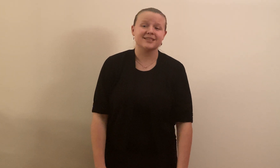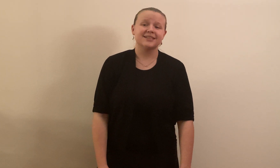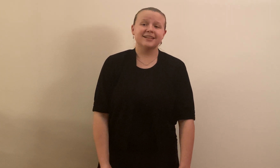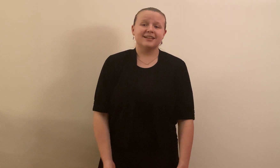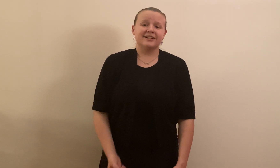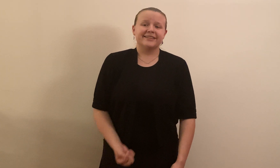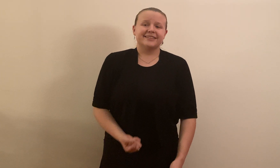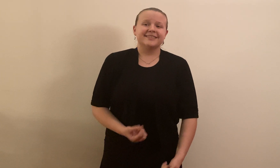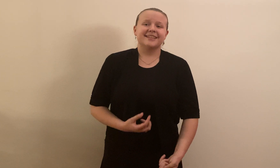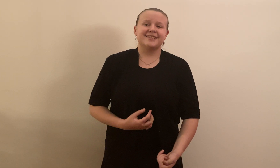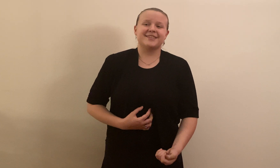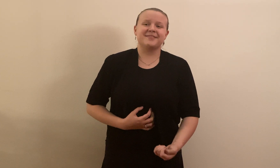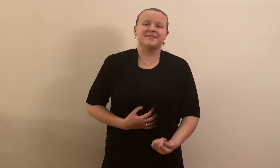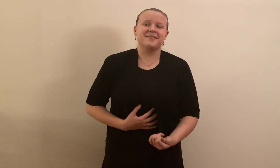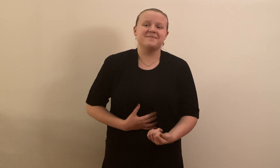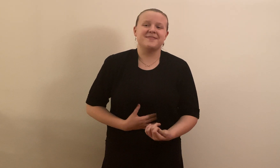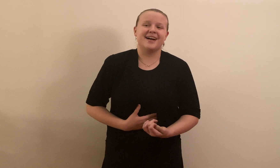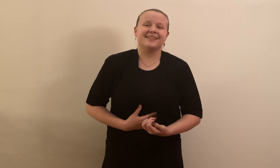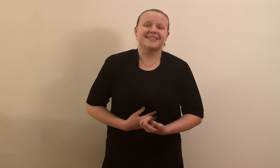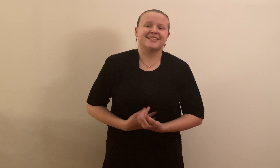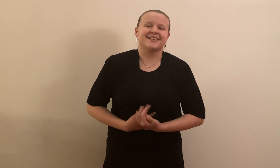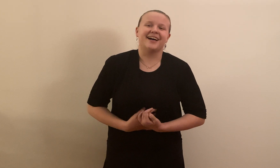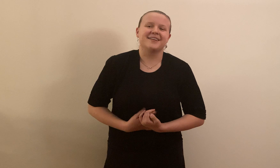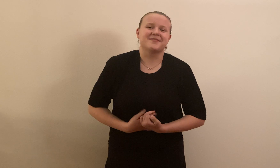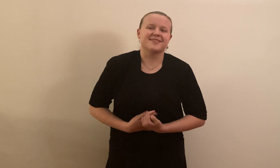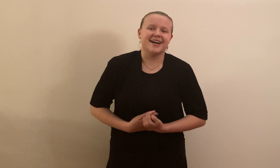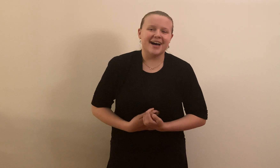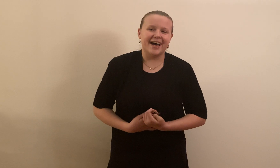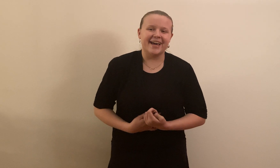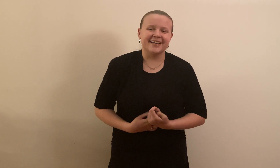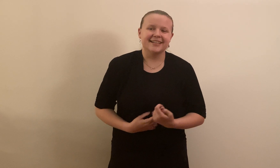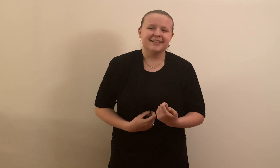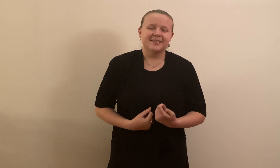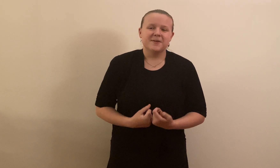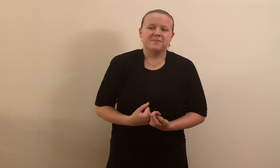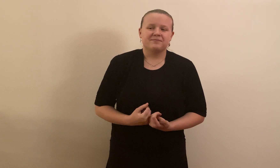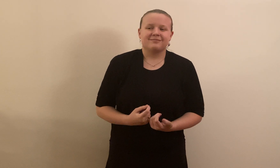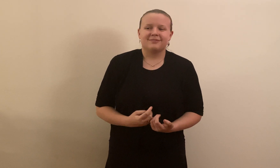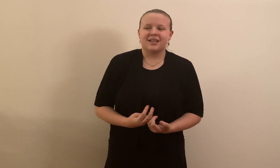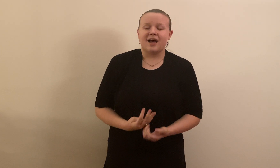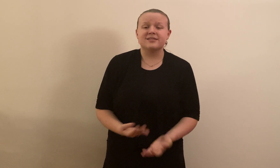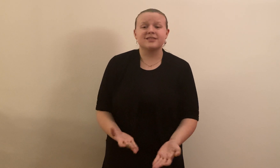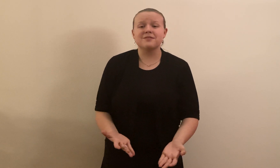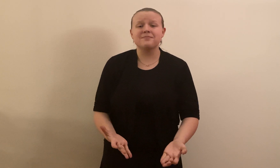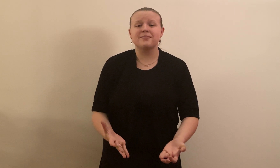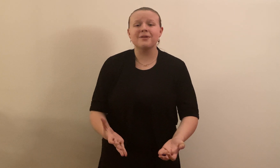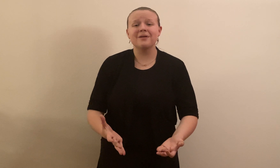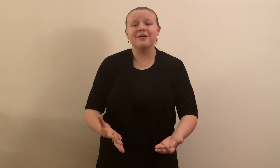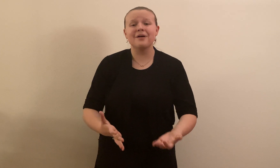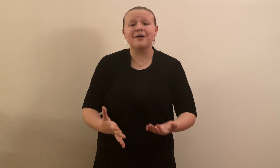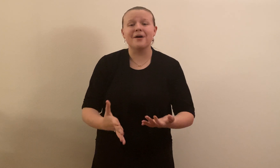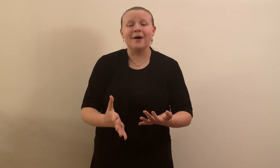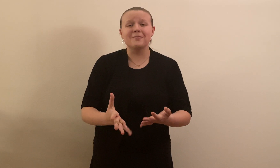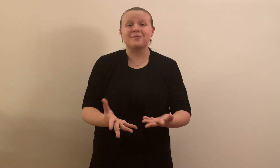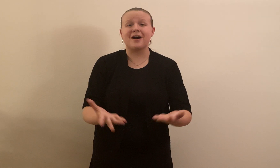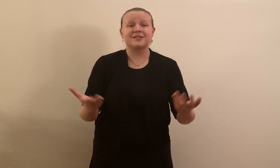And tuna melts on my A simple walk